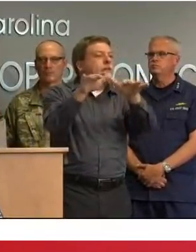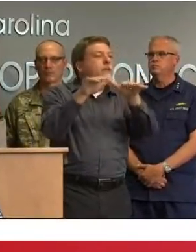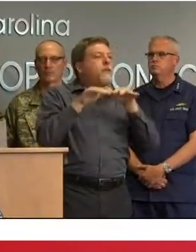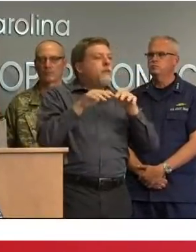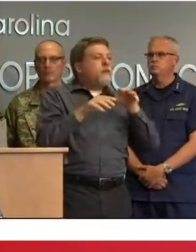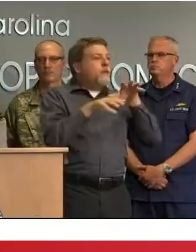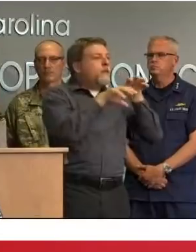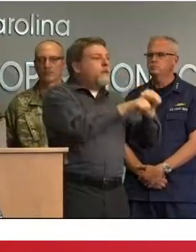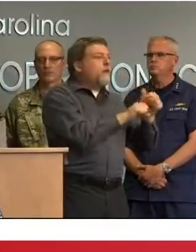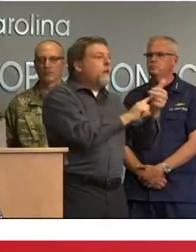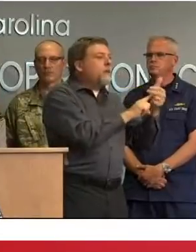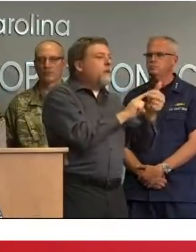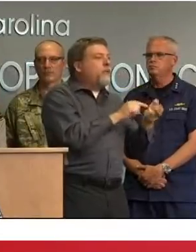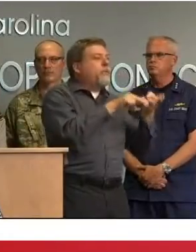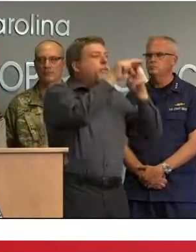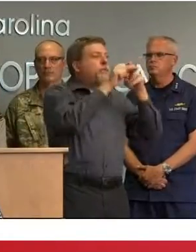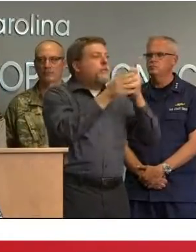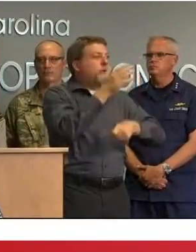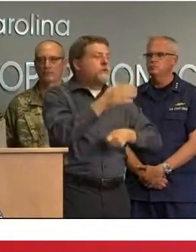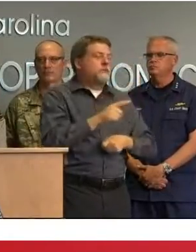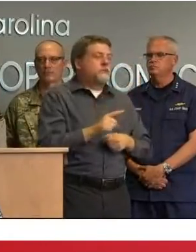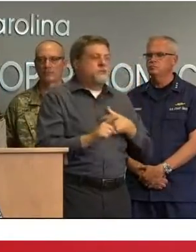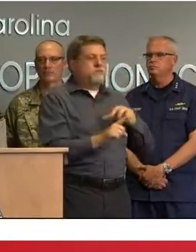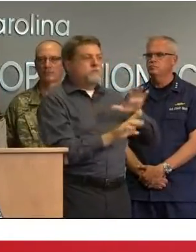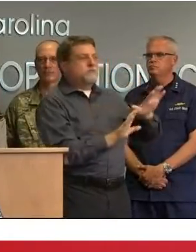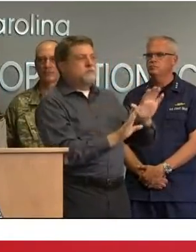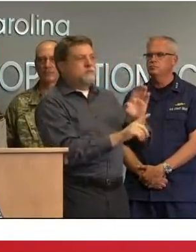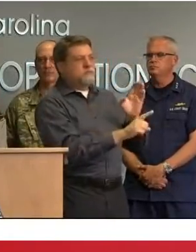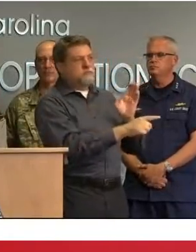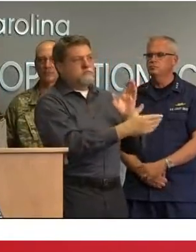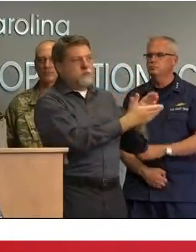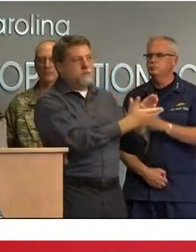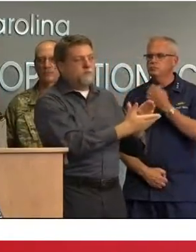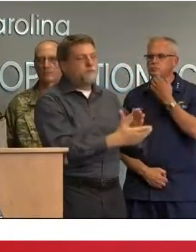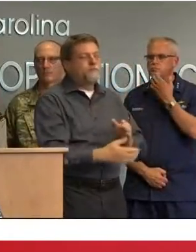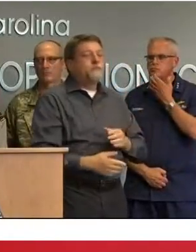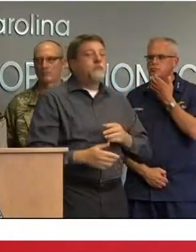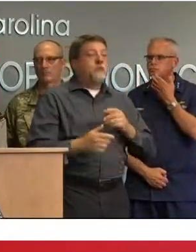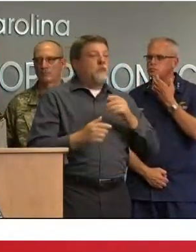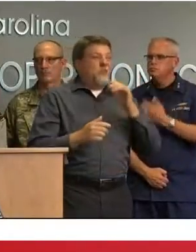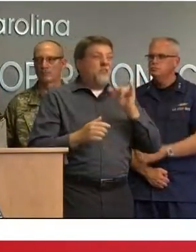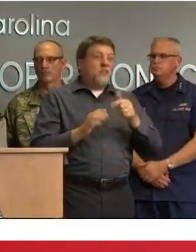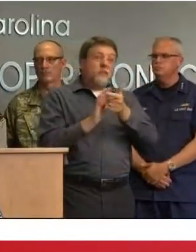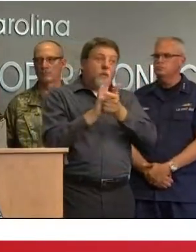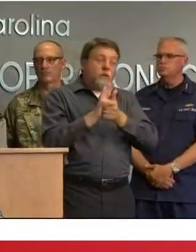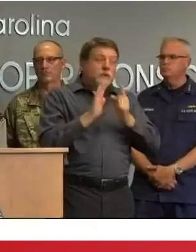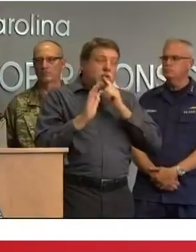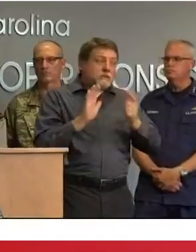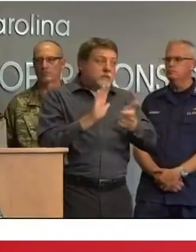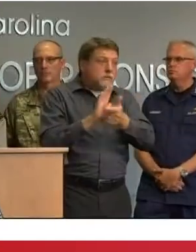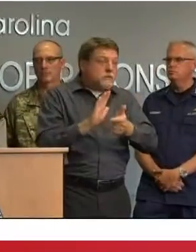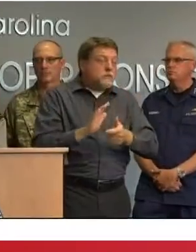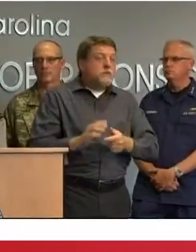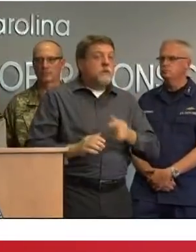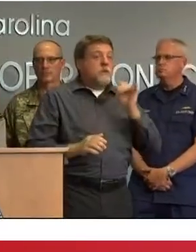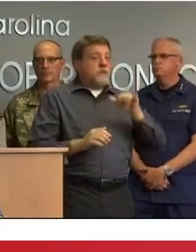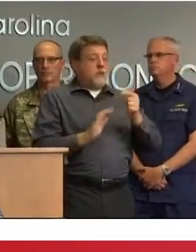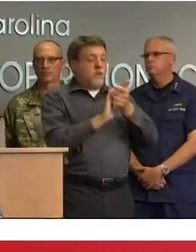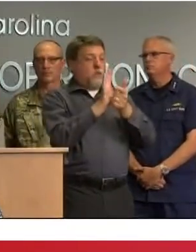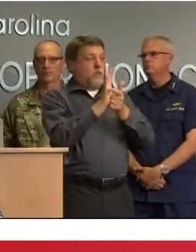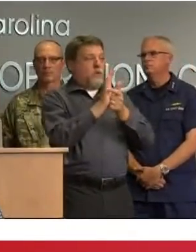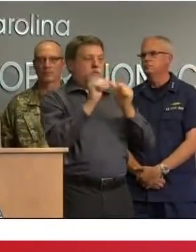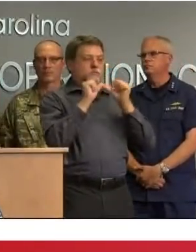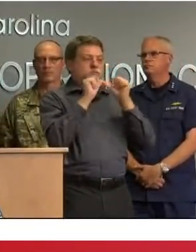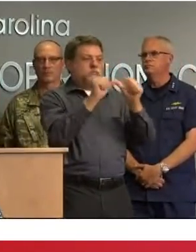investigation into some gas stations in eastern north carolina this law will remain in effect for 45 days unless the governor determines